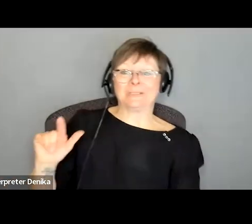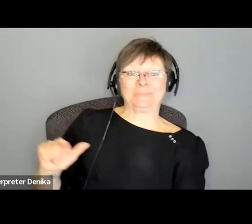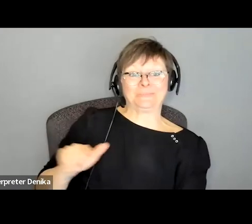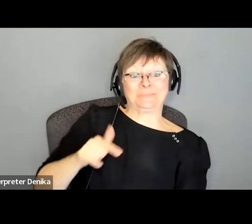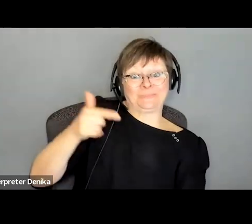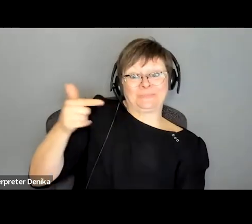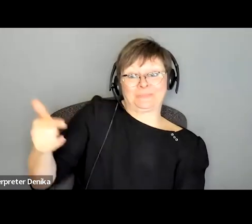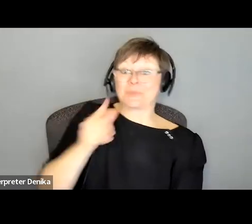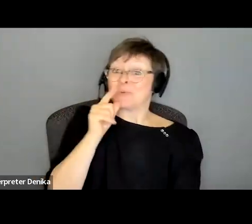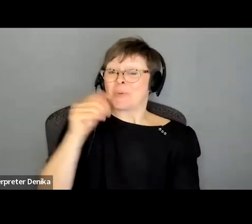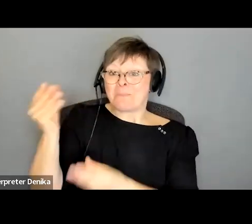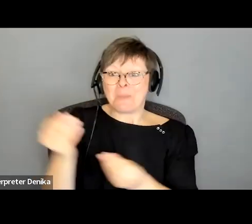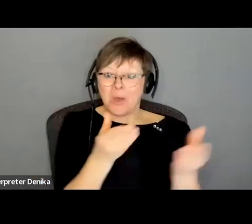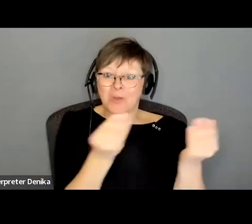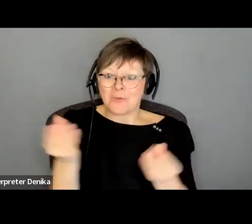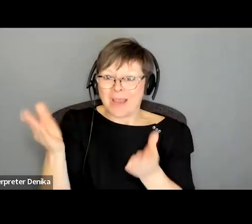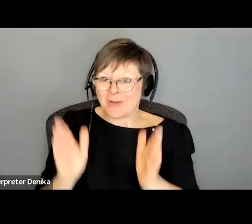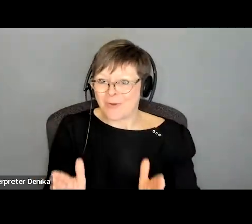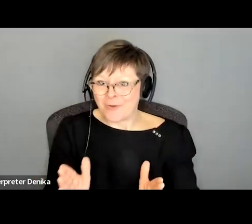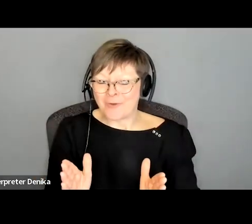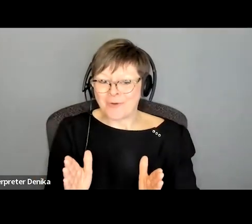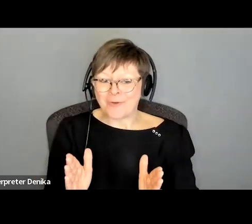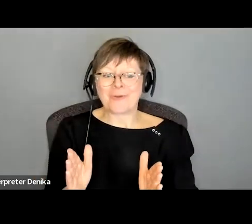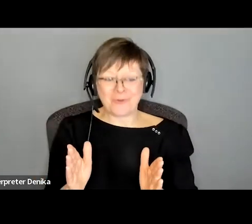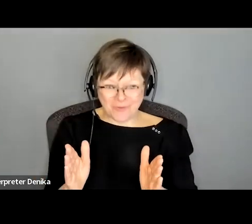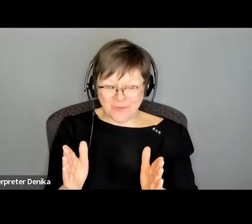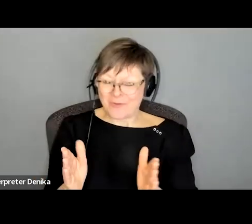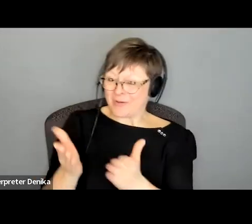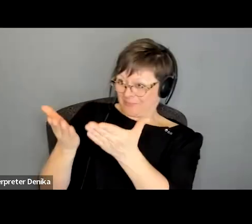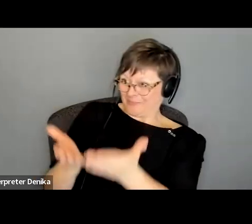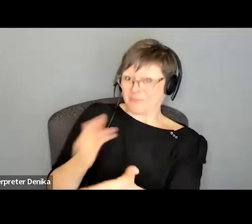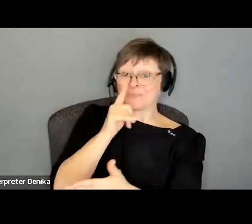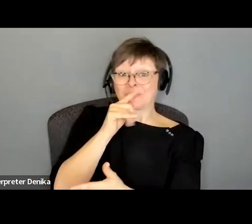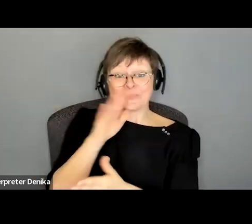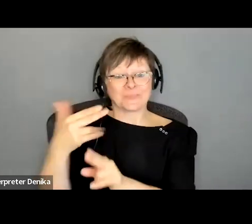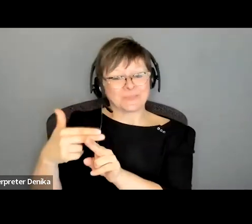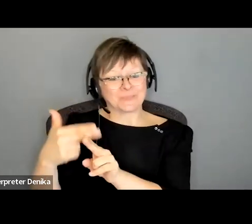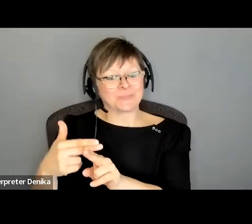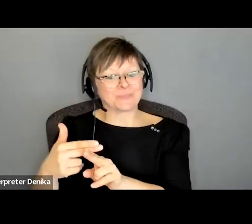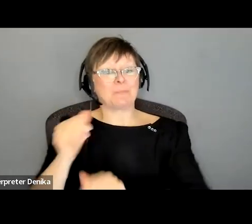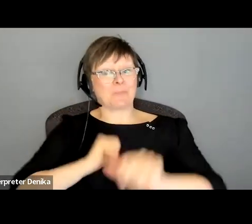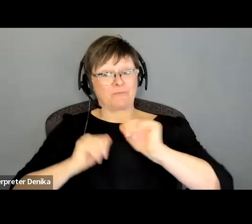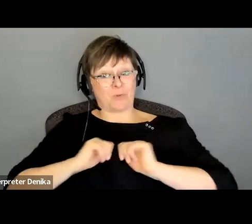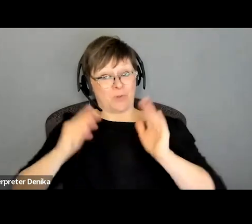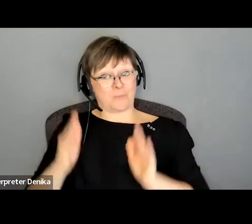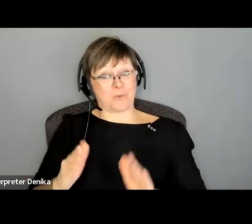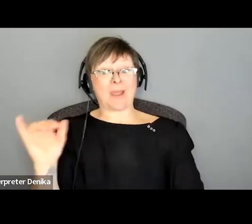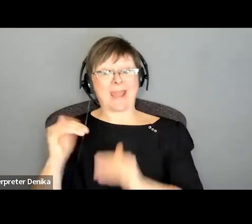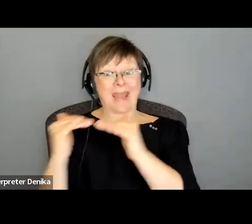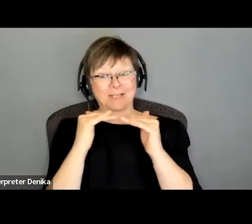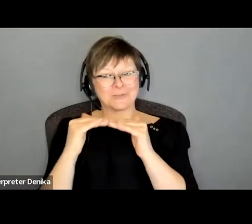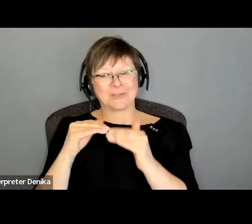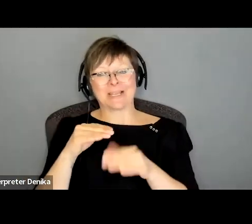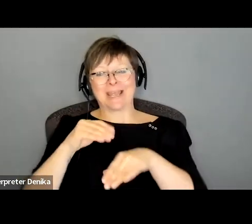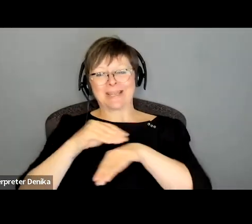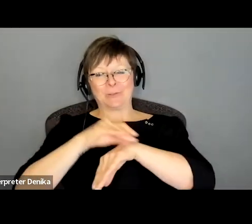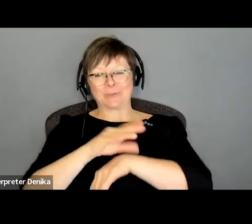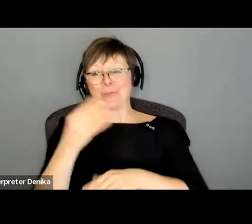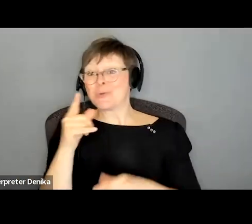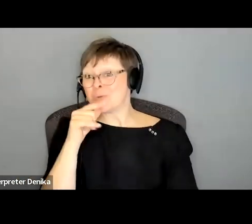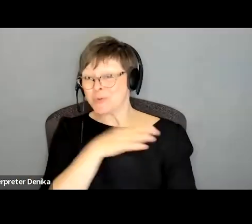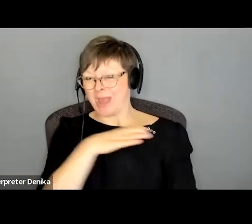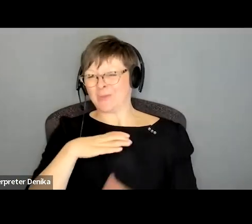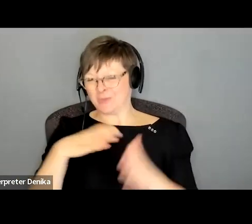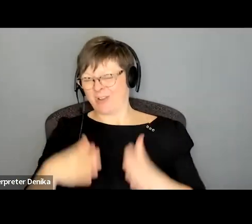moderator for this discussion uh i'd like to introduce to you performer and equity counselor for the quebec